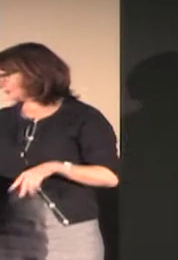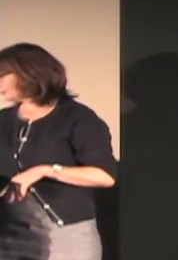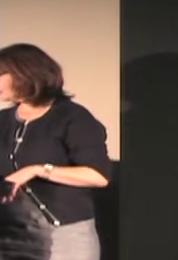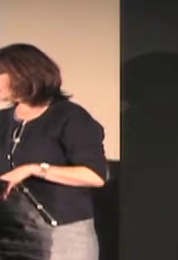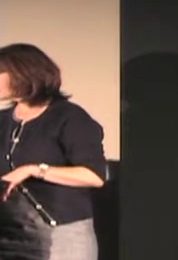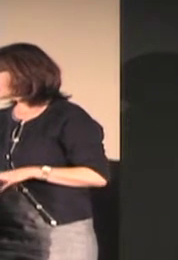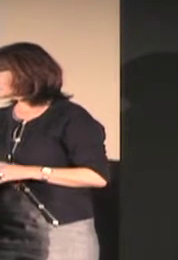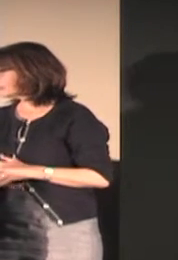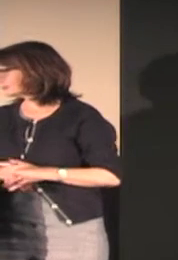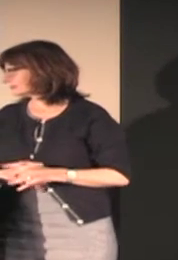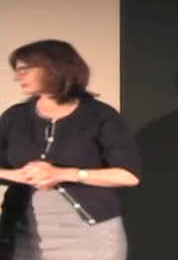let's watch carefully